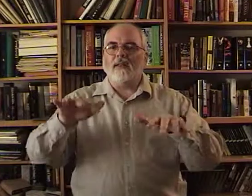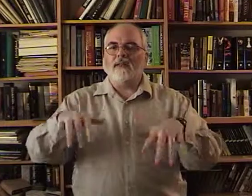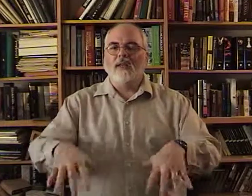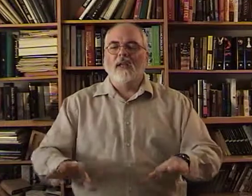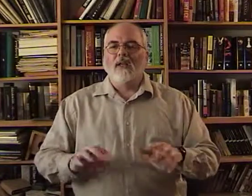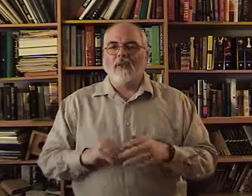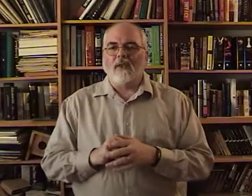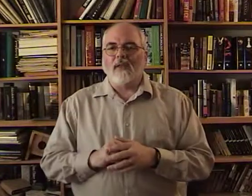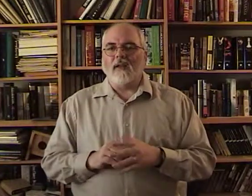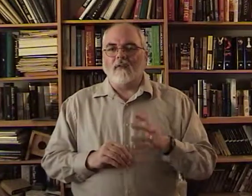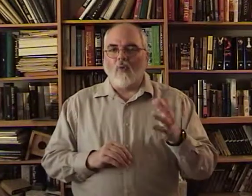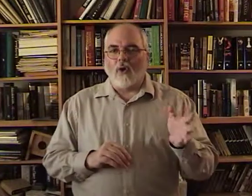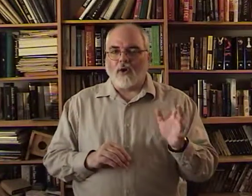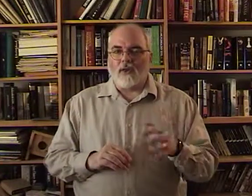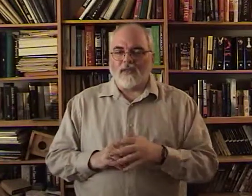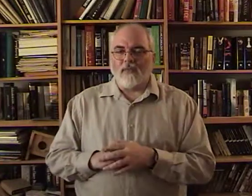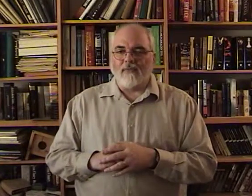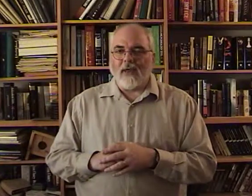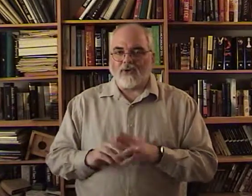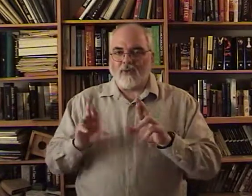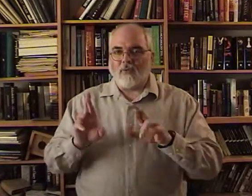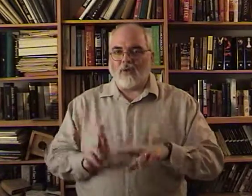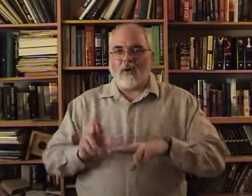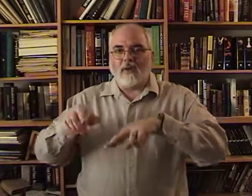this. You're going to think of water in some fashion. With ours.